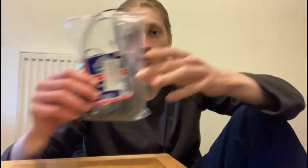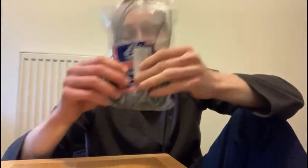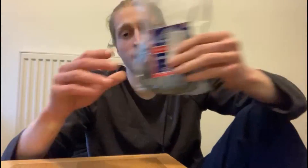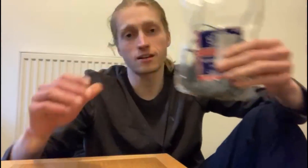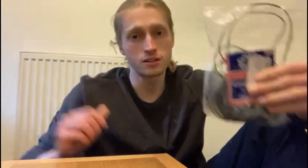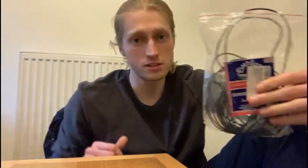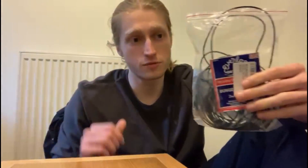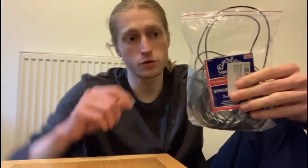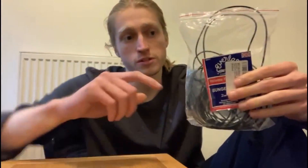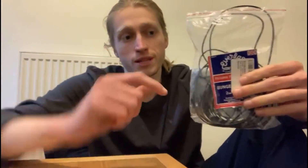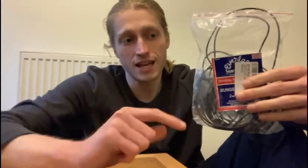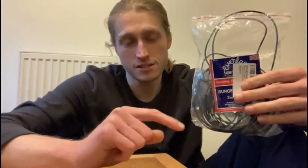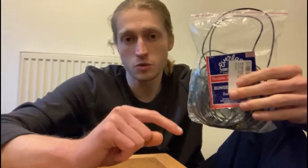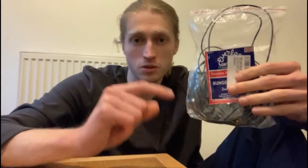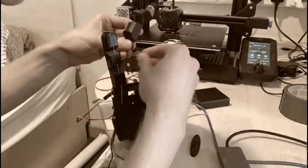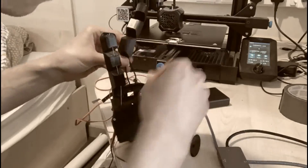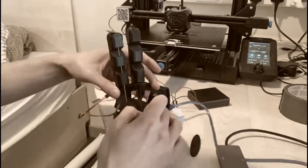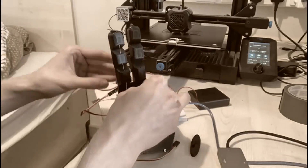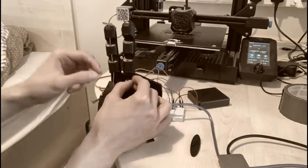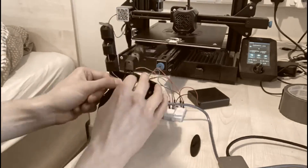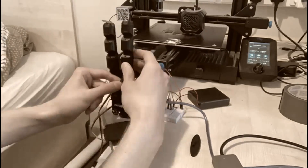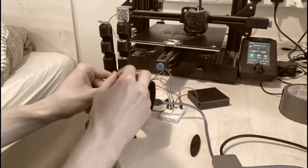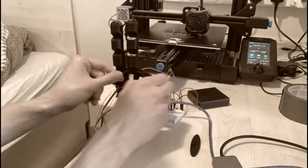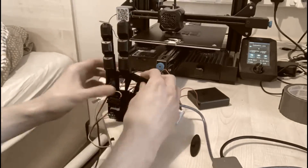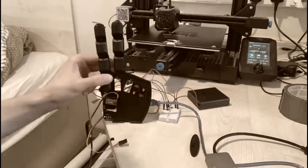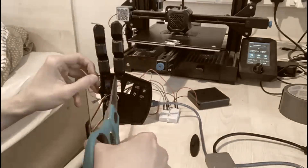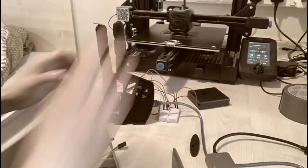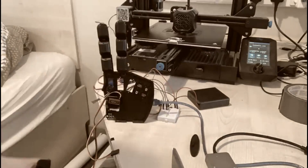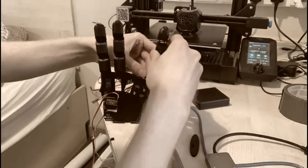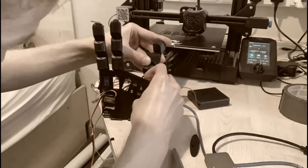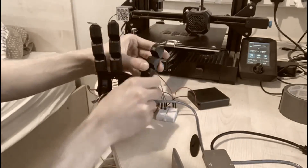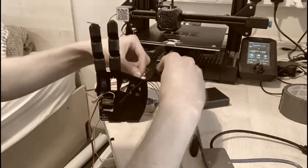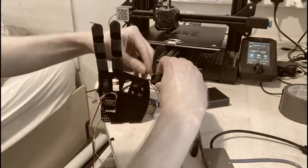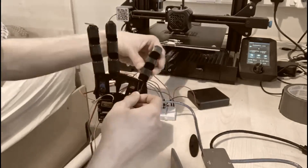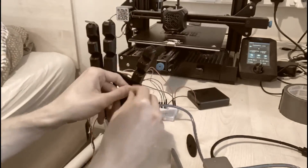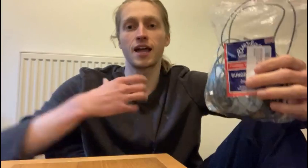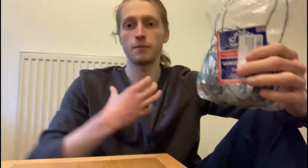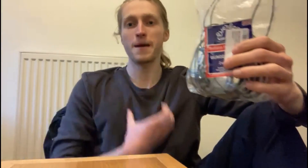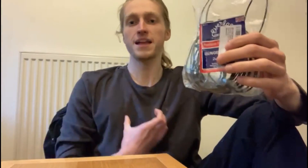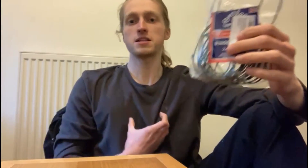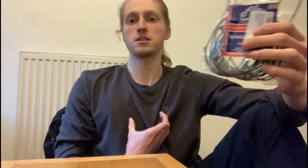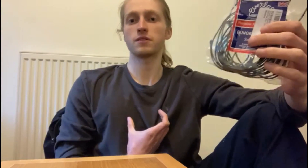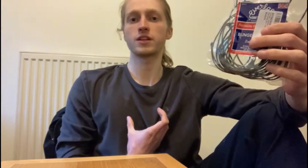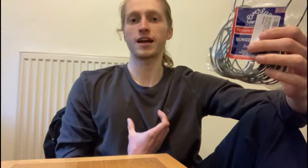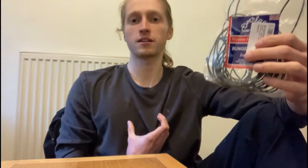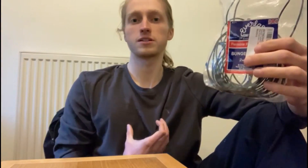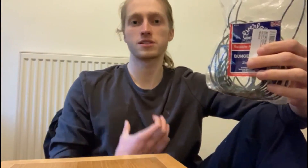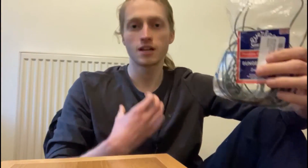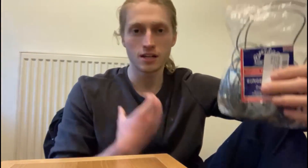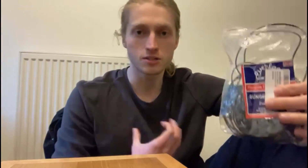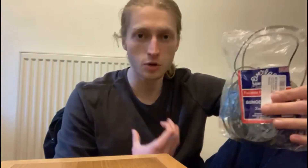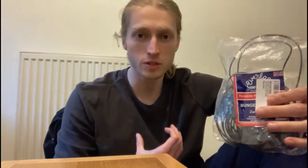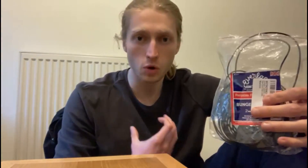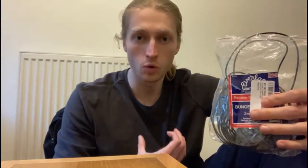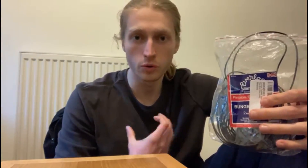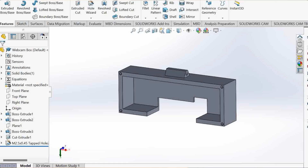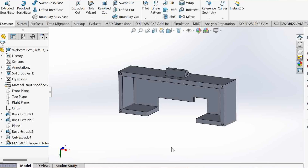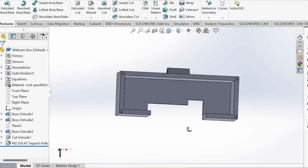out the necklace for some elastic cords, similar to the stuff we used in the finger for the robotic hand. And the pendant of the necklace is going to hold the webcam.